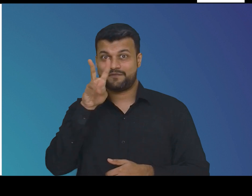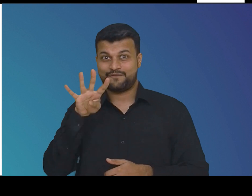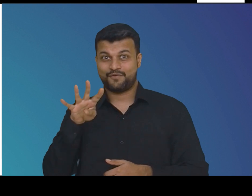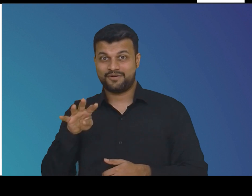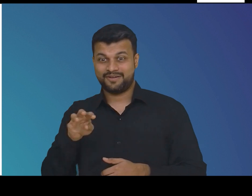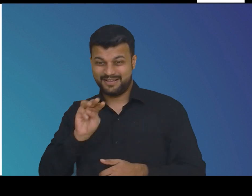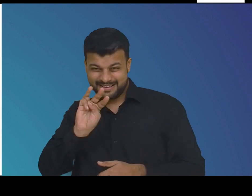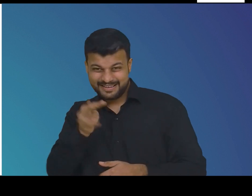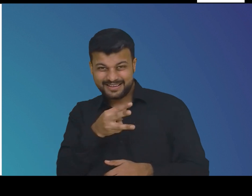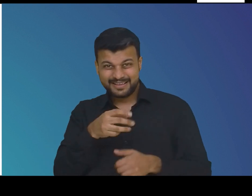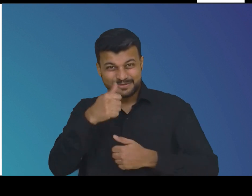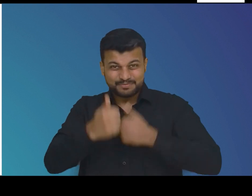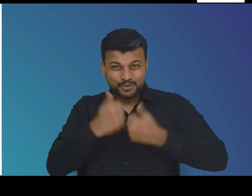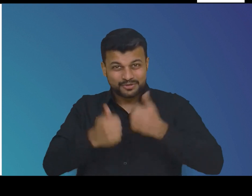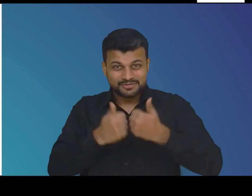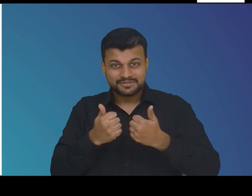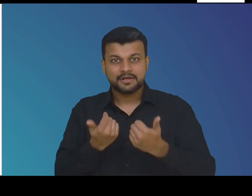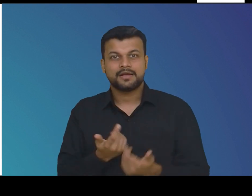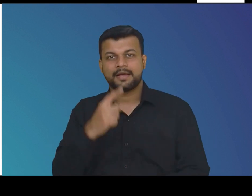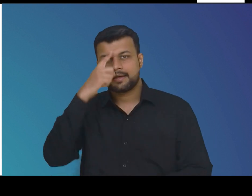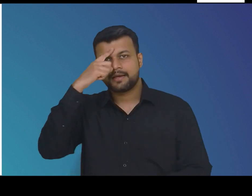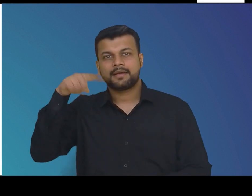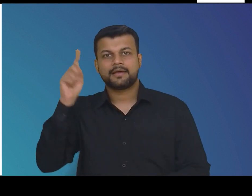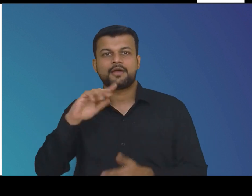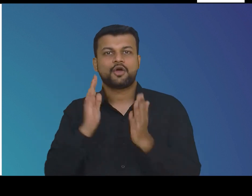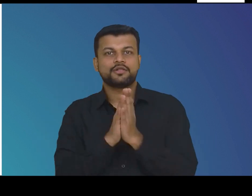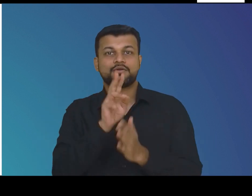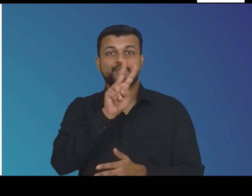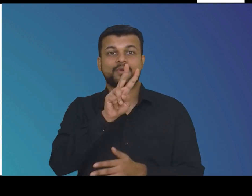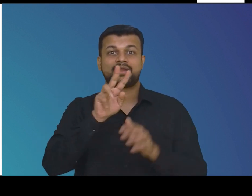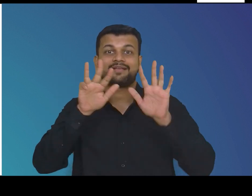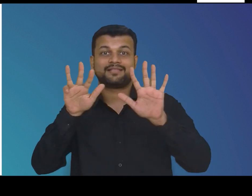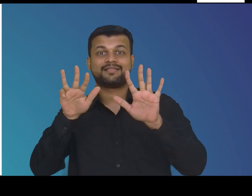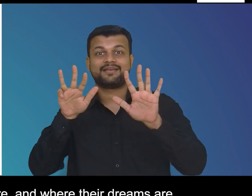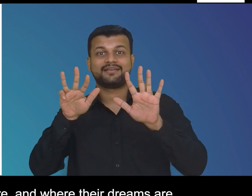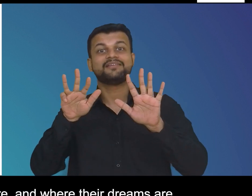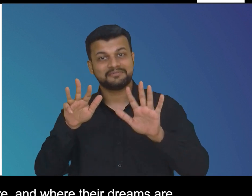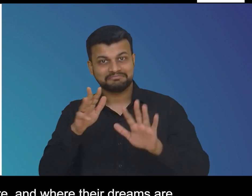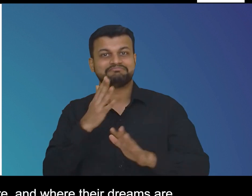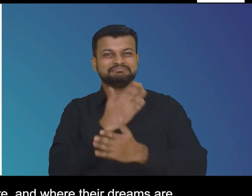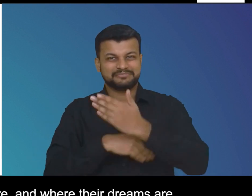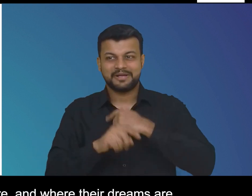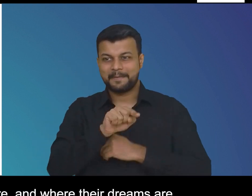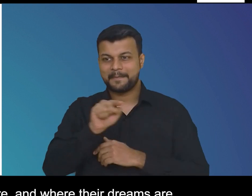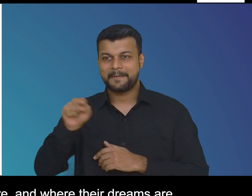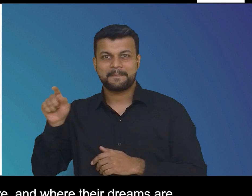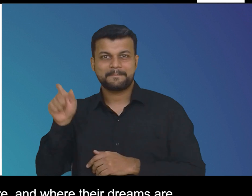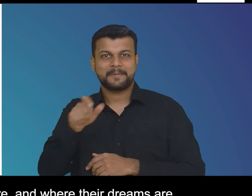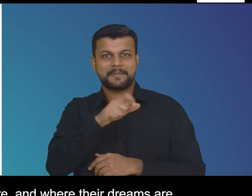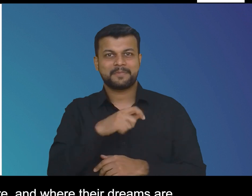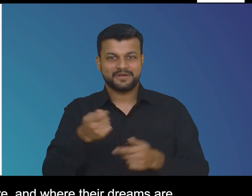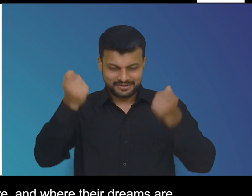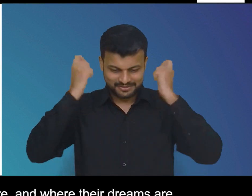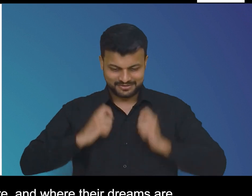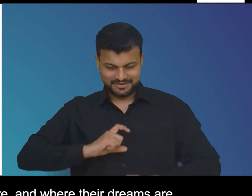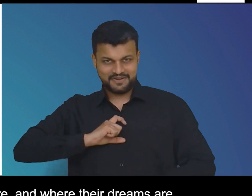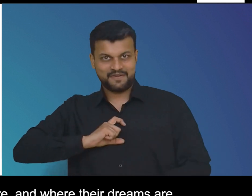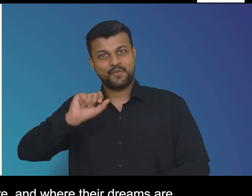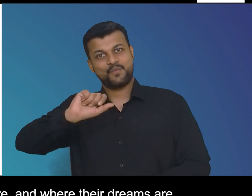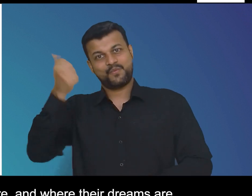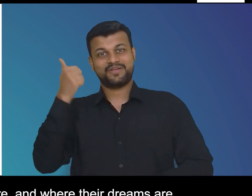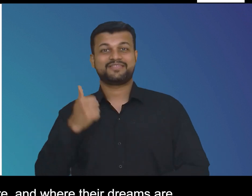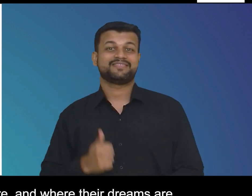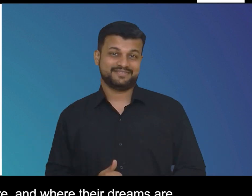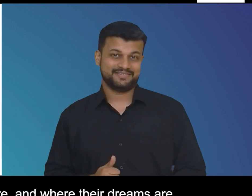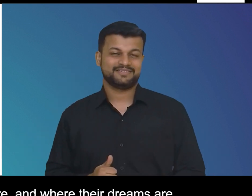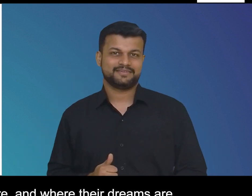through this article let's journey along with the athletes to understand how they got here and where their dreams are taking